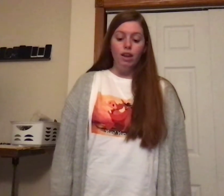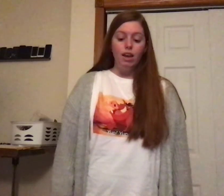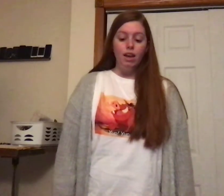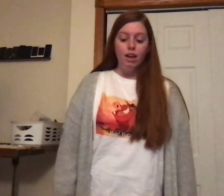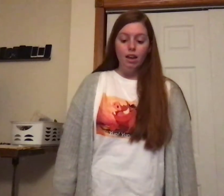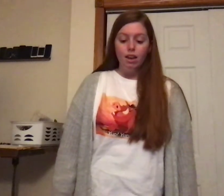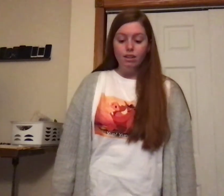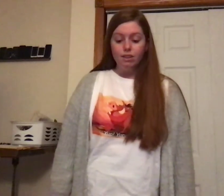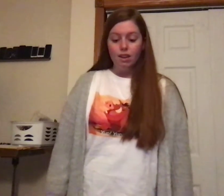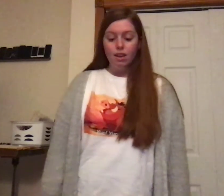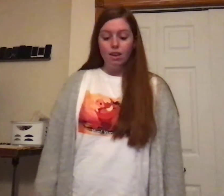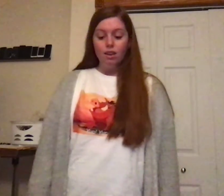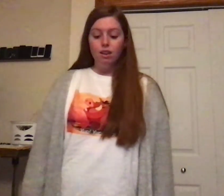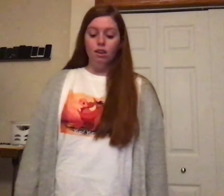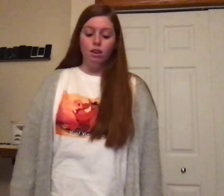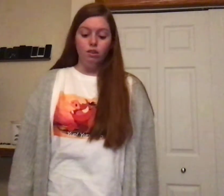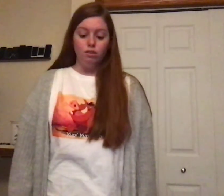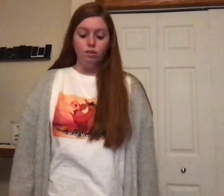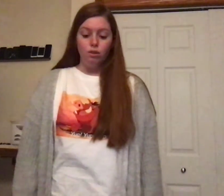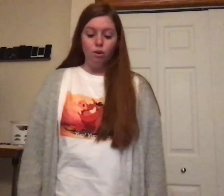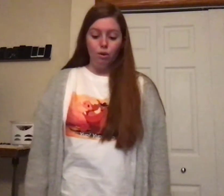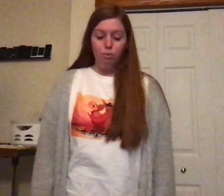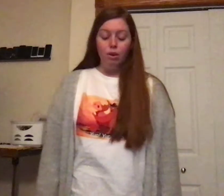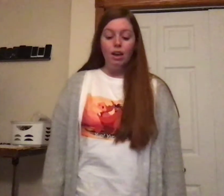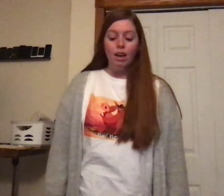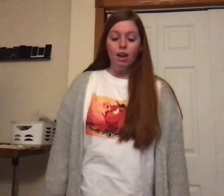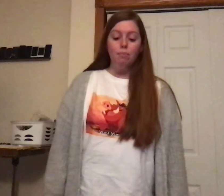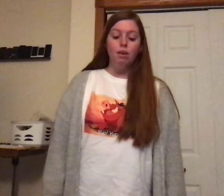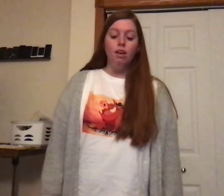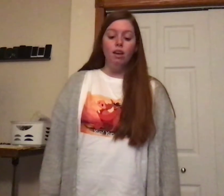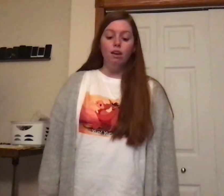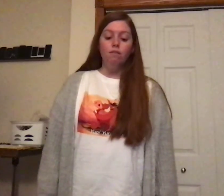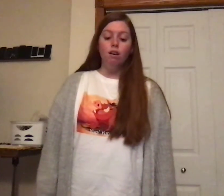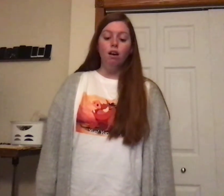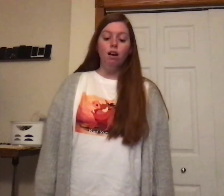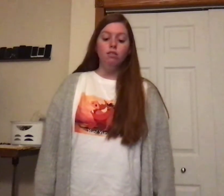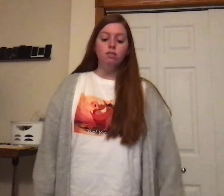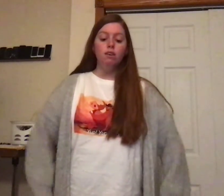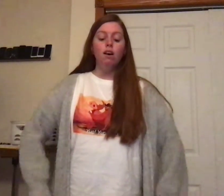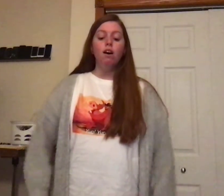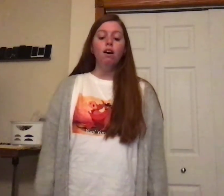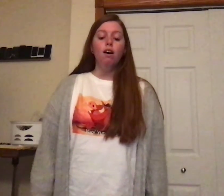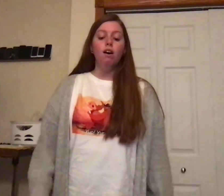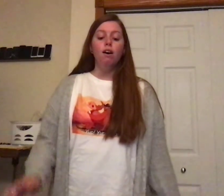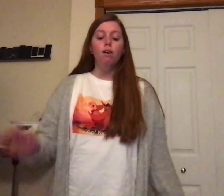Le, Ti, Do, Re, Mi, Fa, Sol,